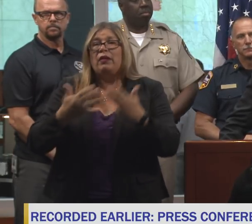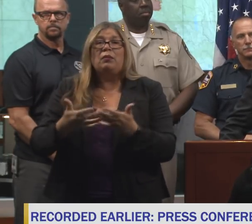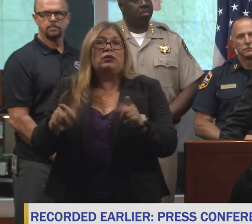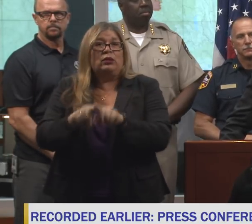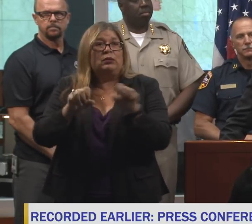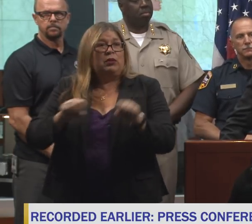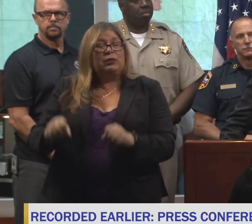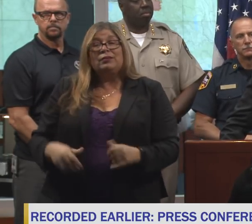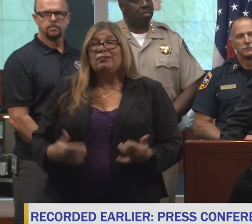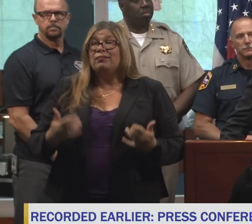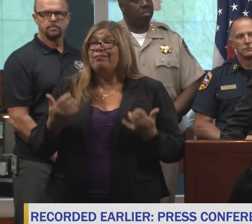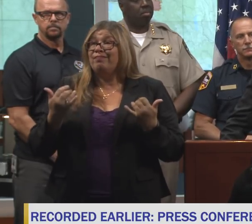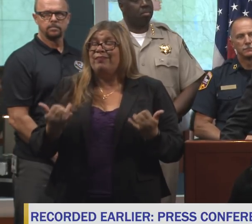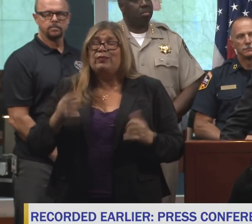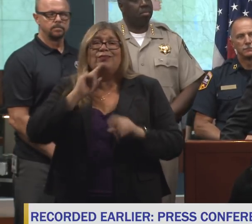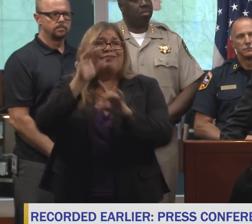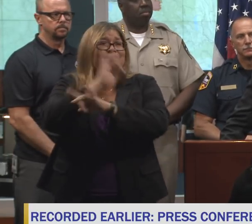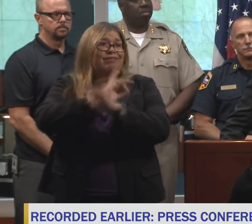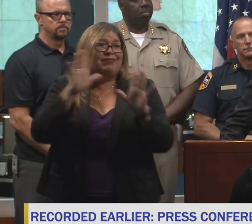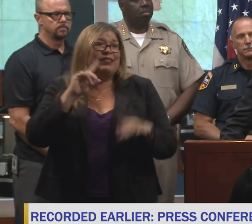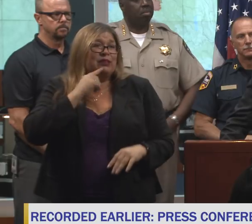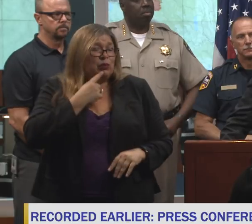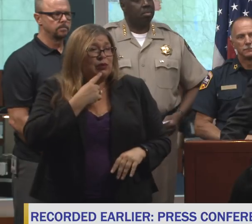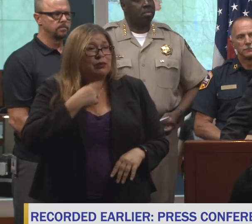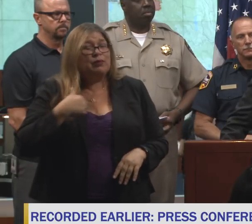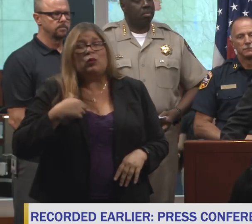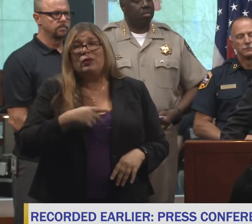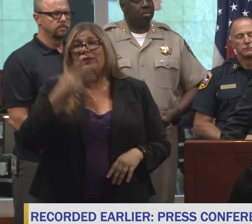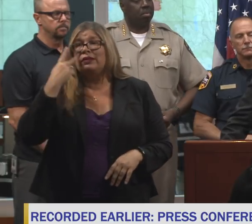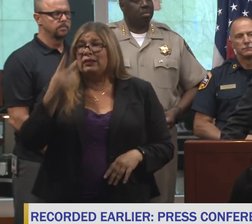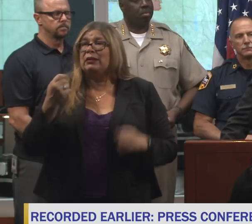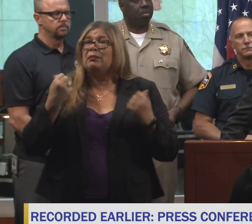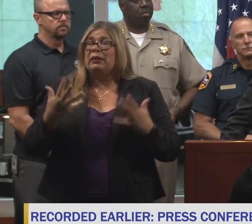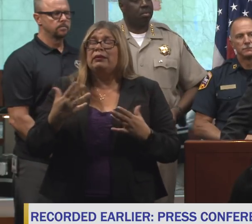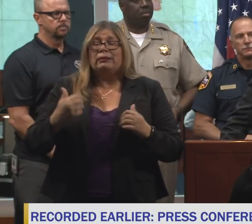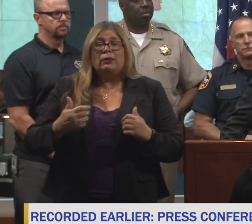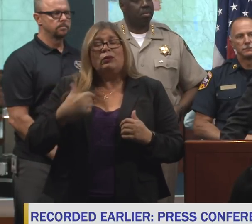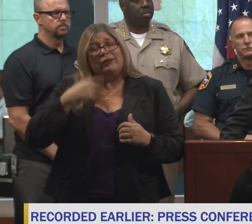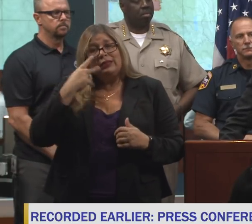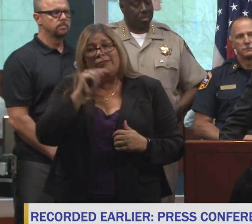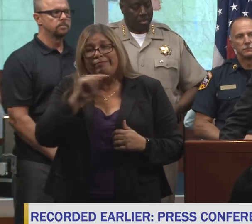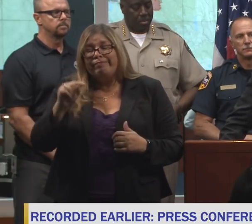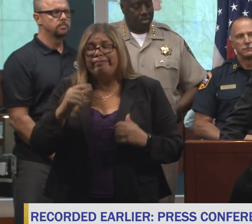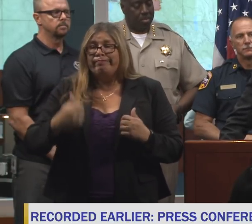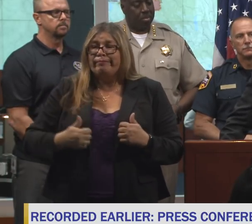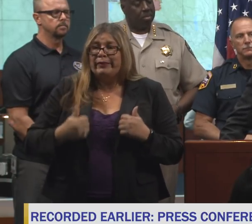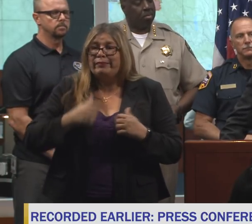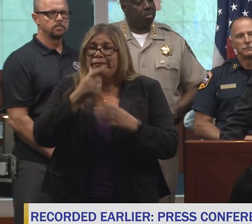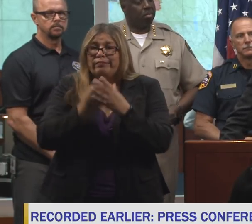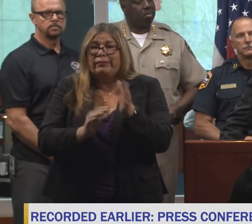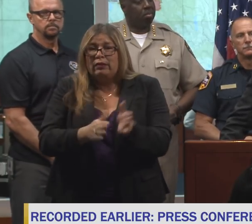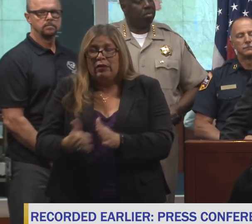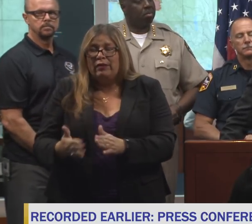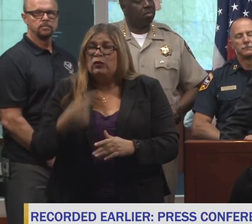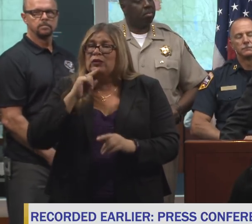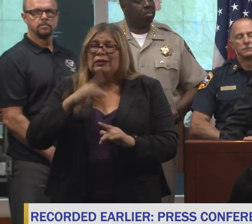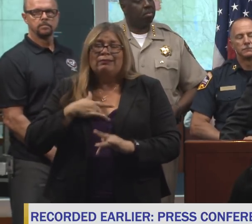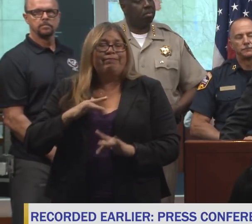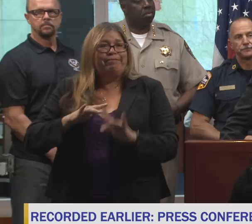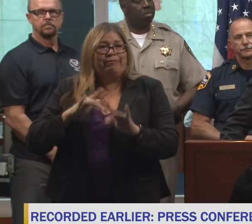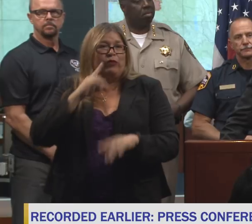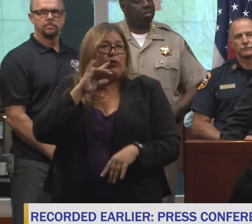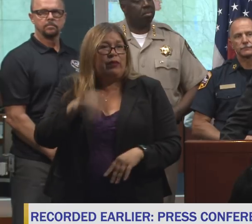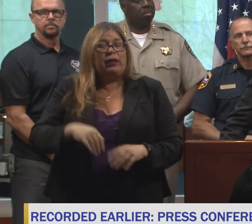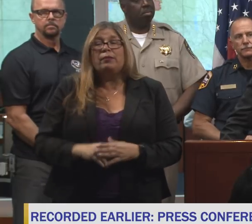serious. We've seen the lives that have been lost, and I express my sympathy for that, but assure people that whatever